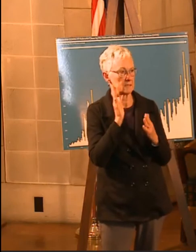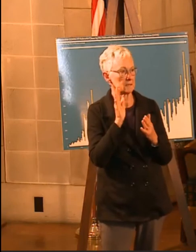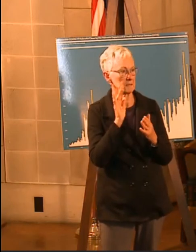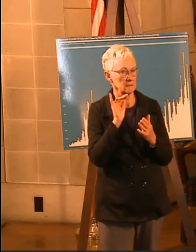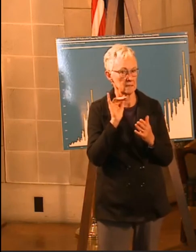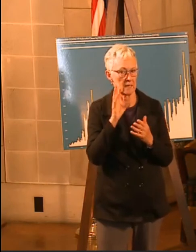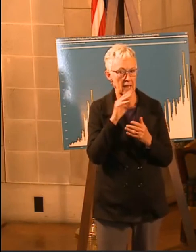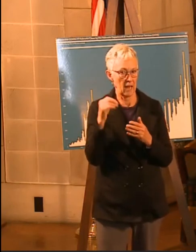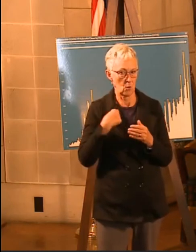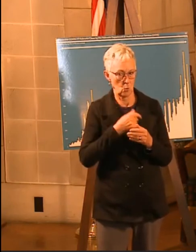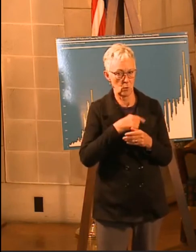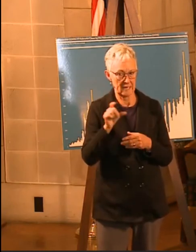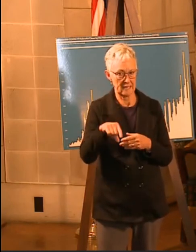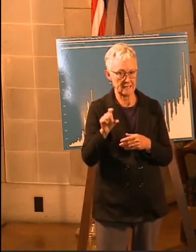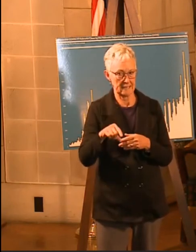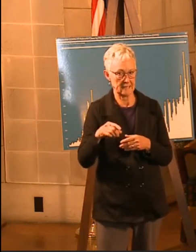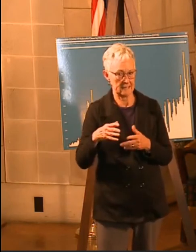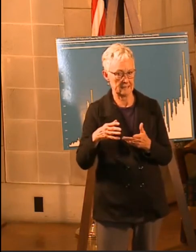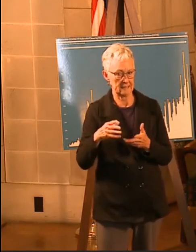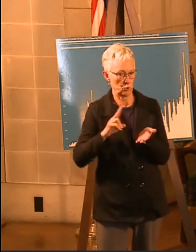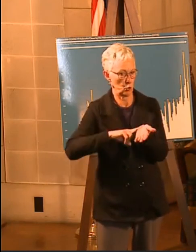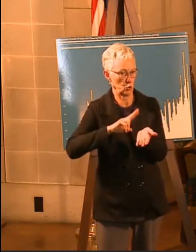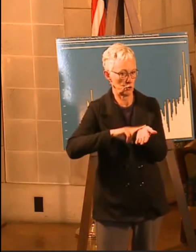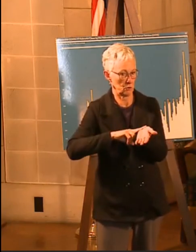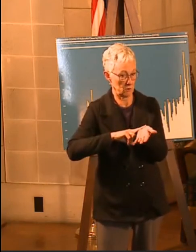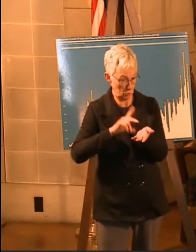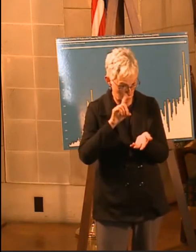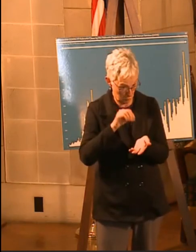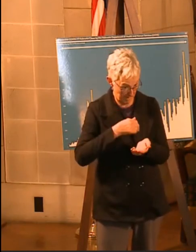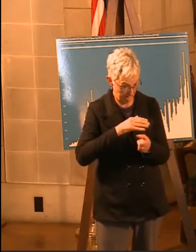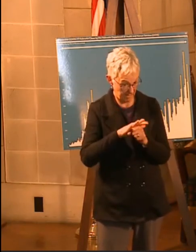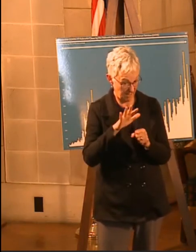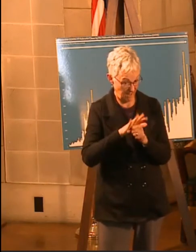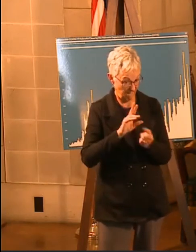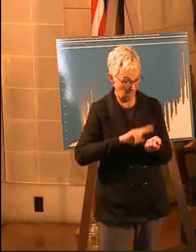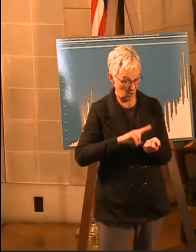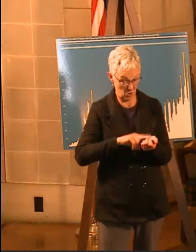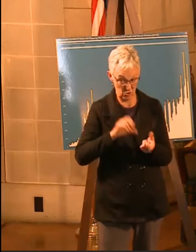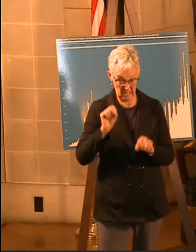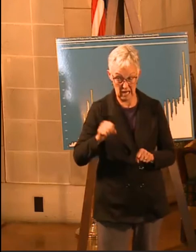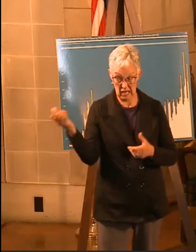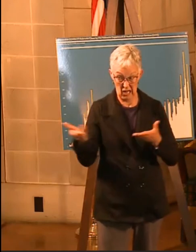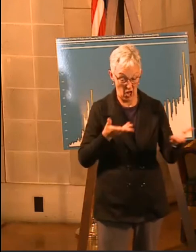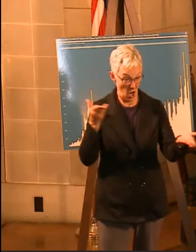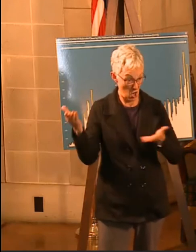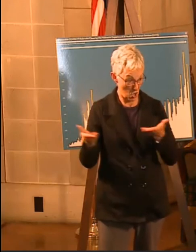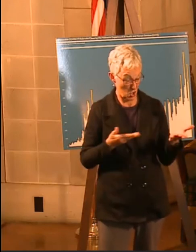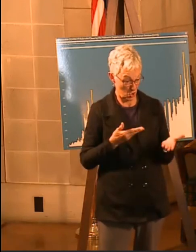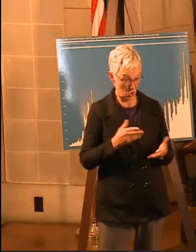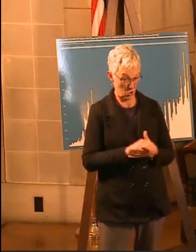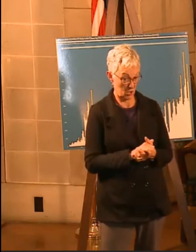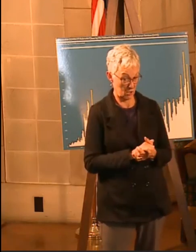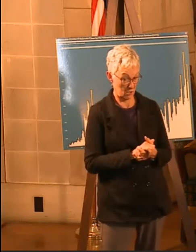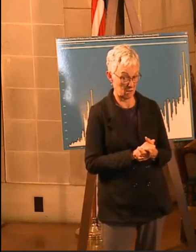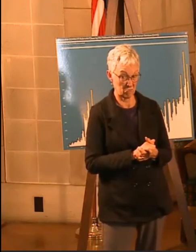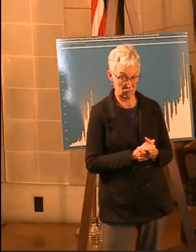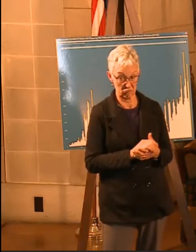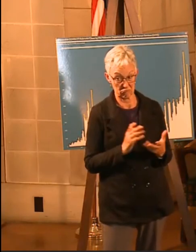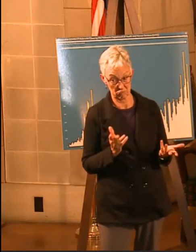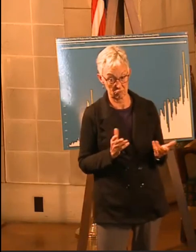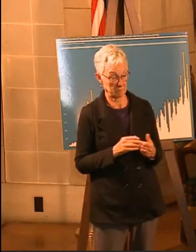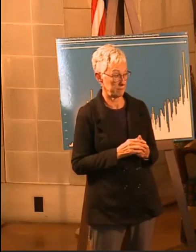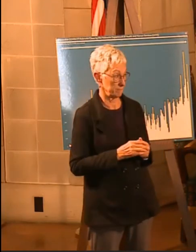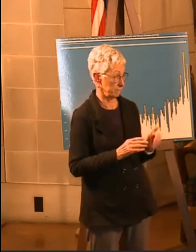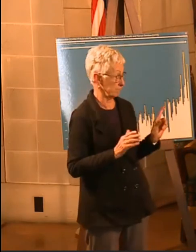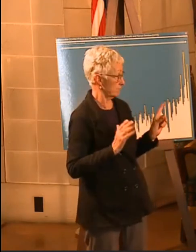also have demand for nursing? So Jeff Robb for the Omaha World Herald says, is the staff going to be out there available to hired?